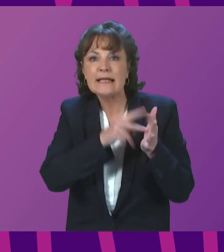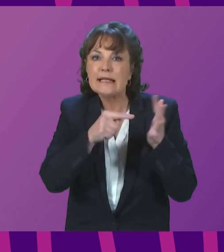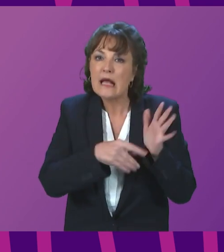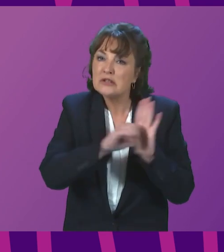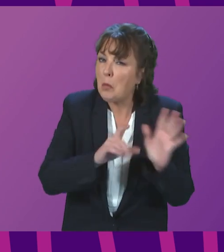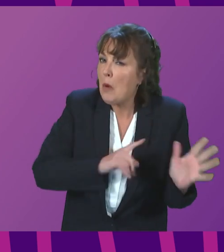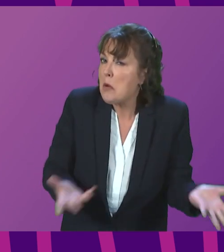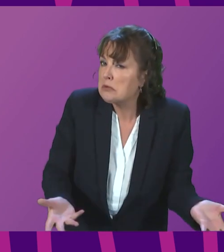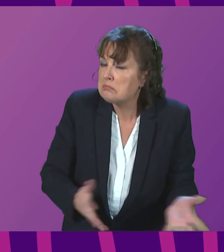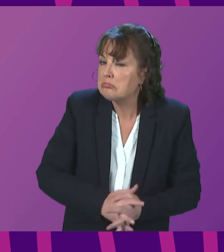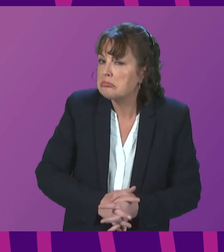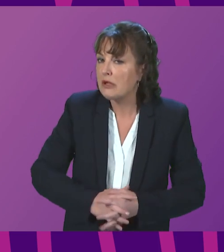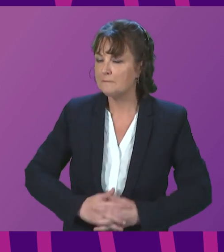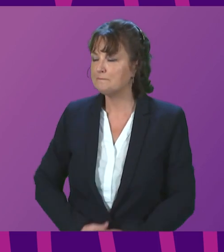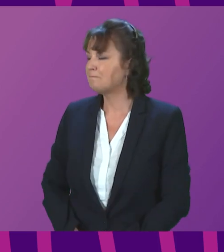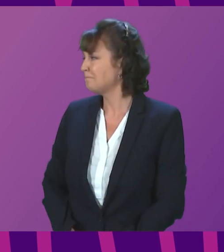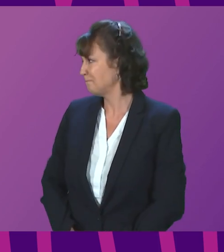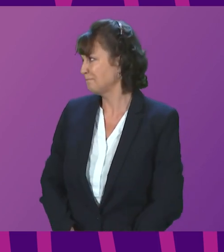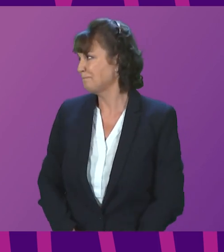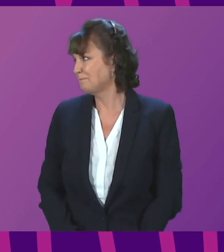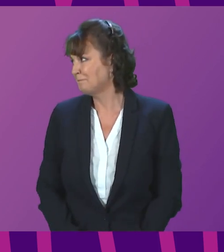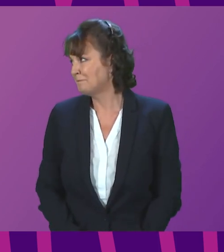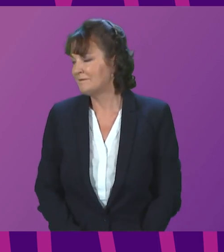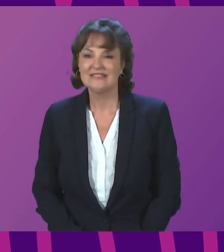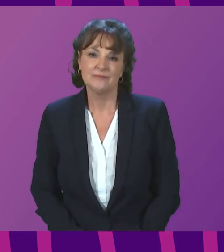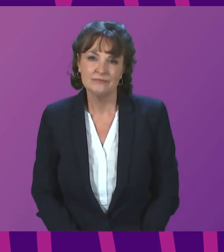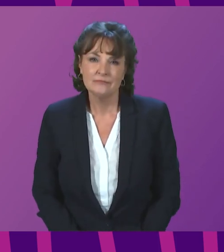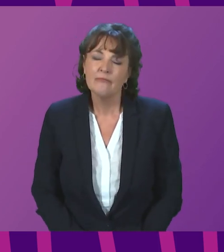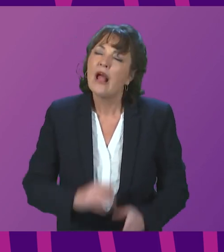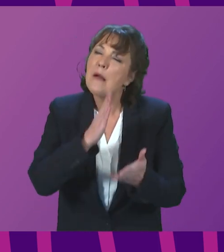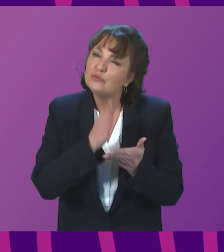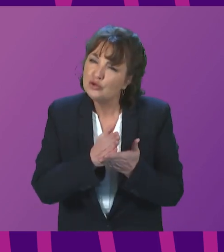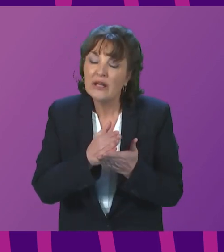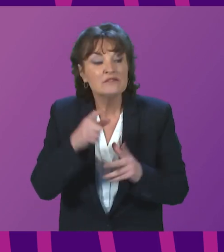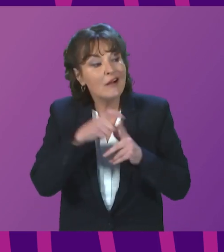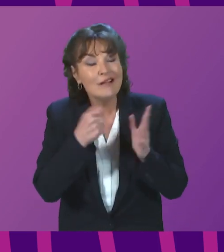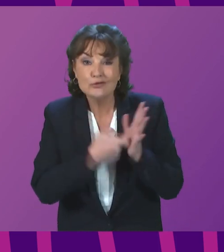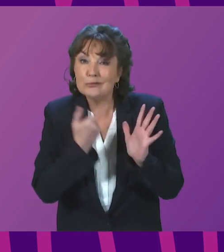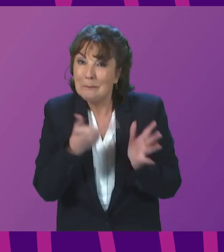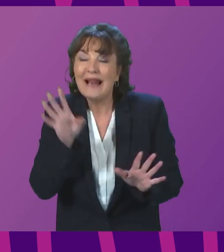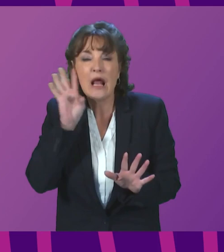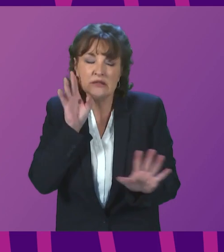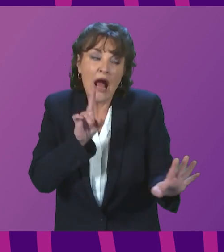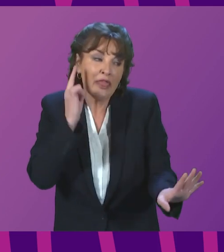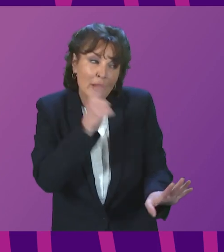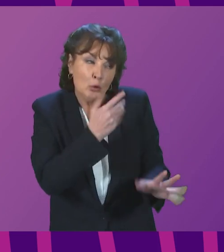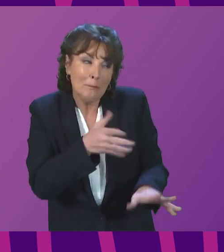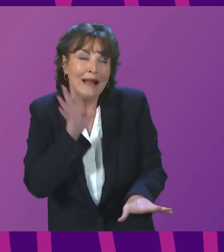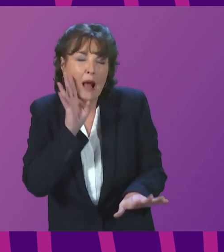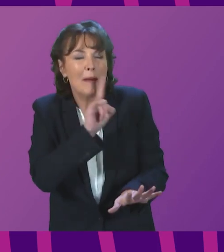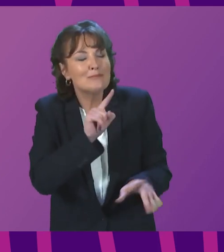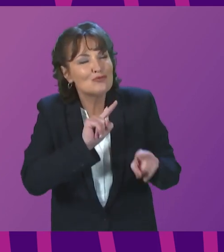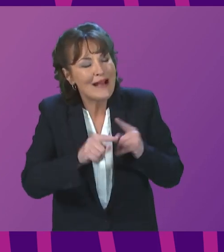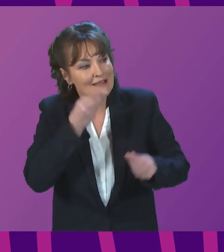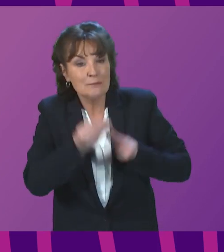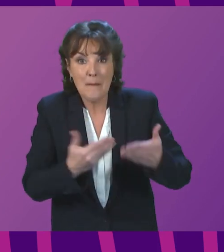I think if Douglas Ross had listeners, I am sure he did. What I am trying to do is explain the practicalities in the short term.